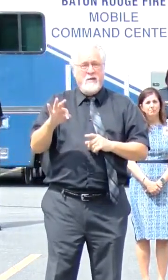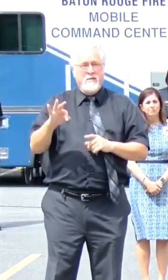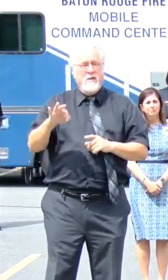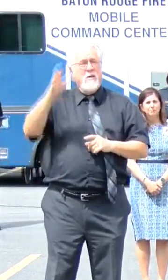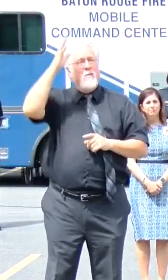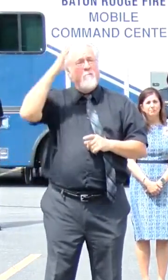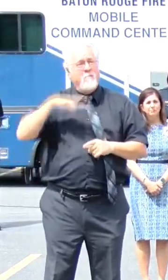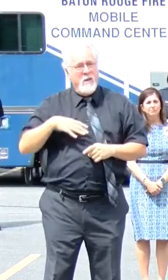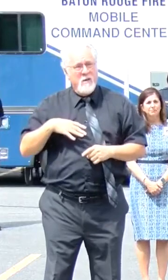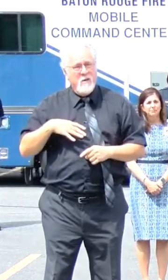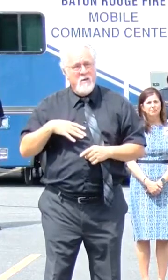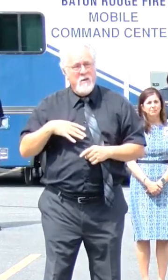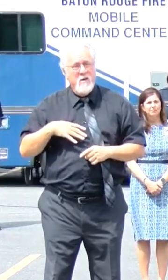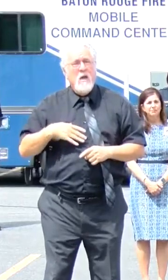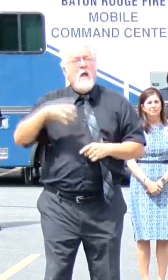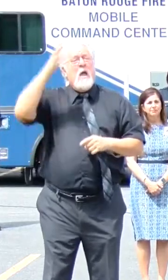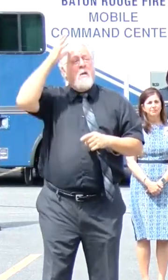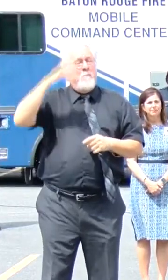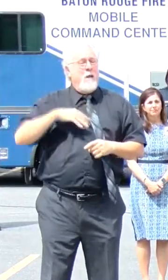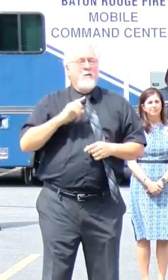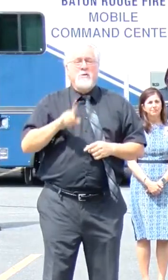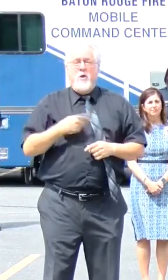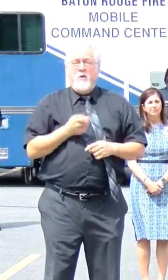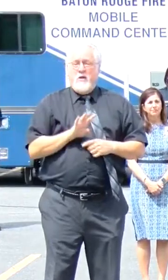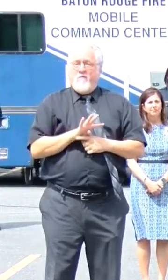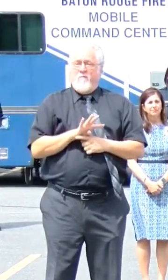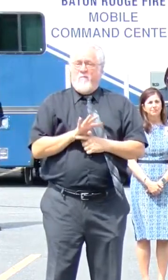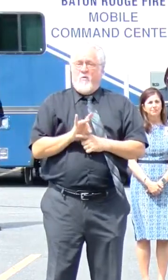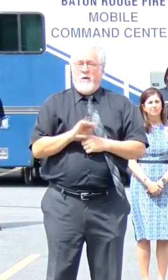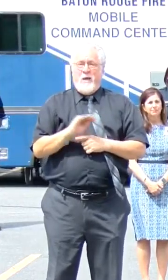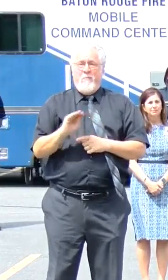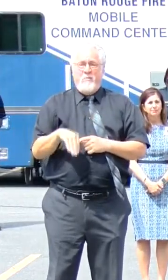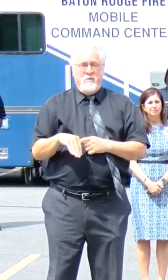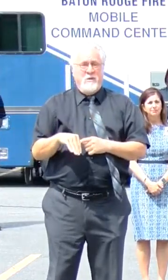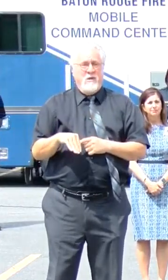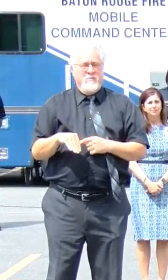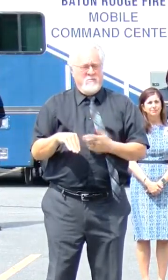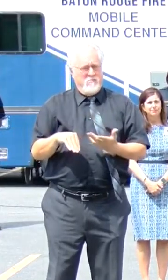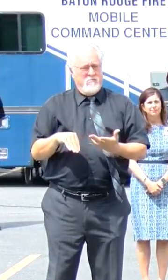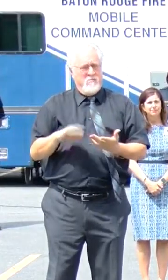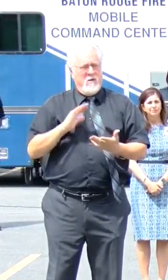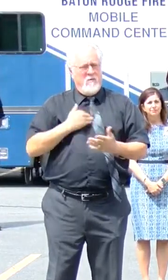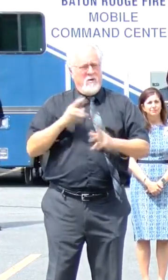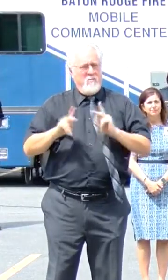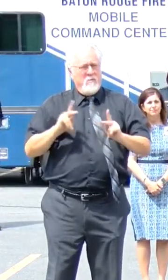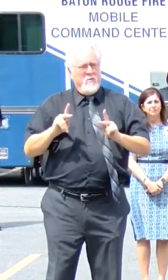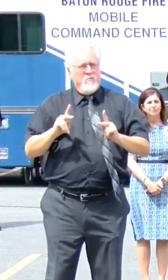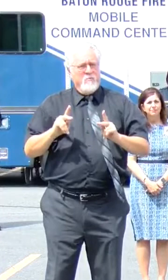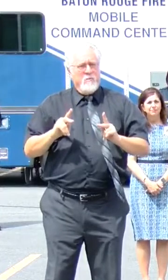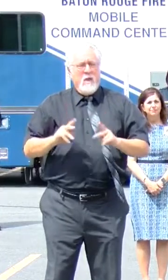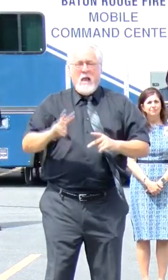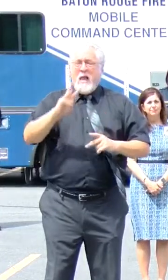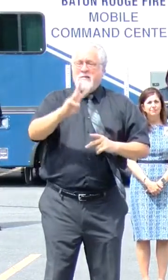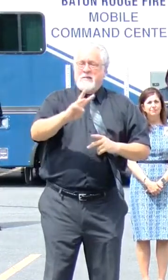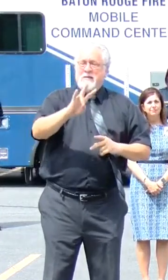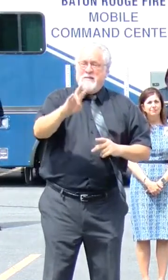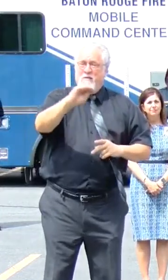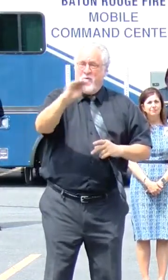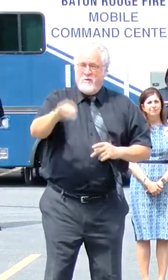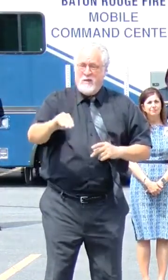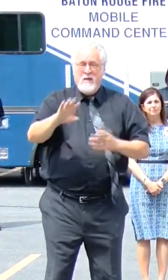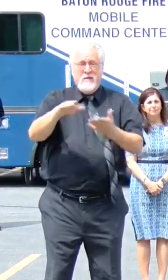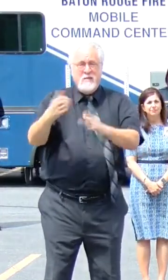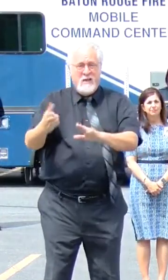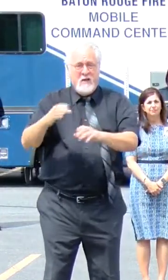males, while males make up only 48 percent of our population. And 67 percent of our